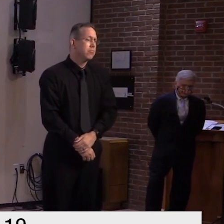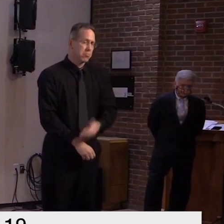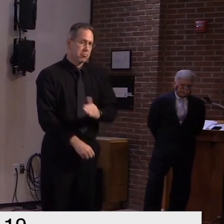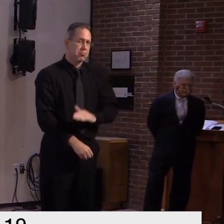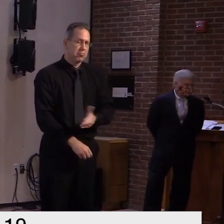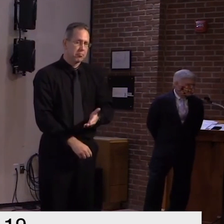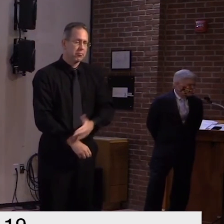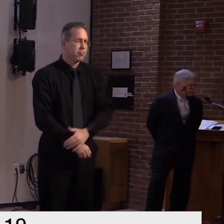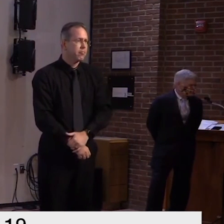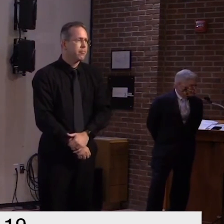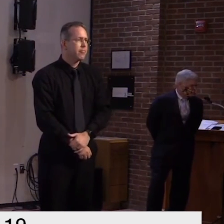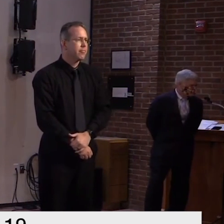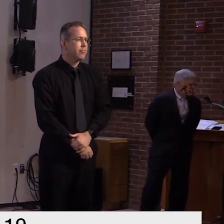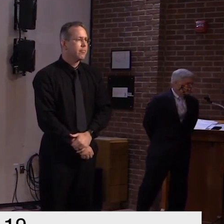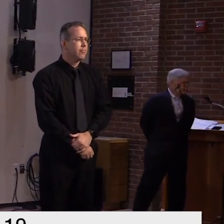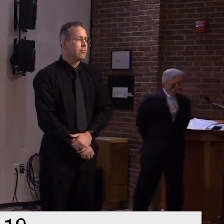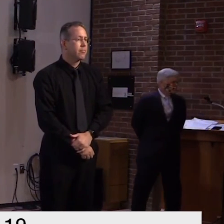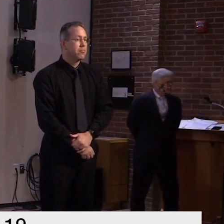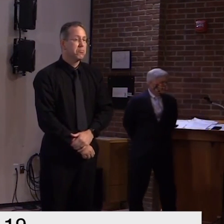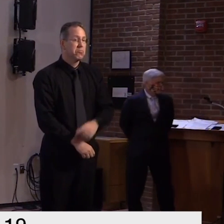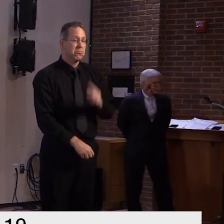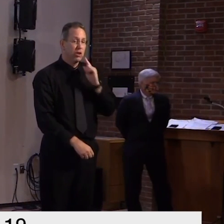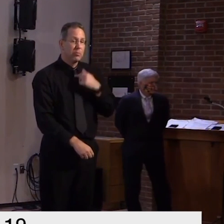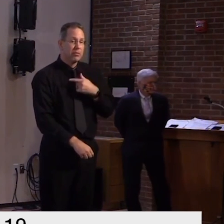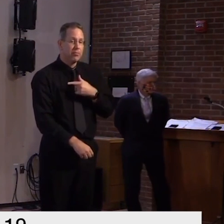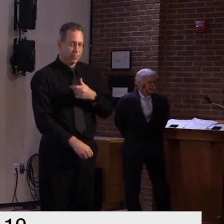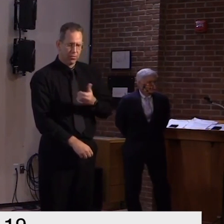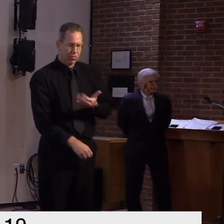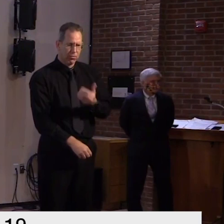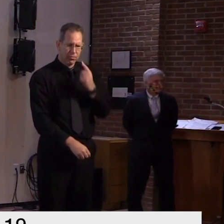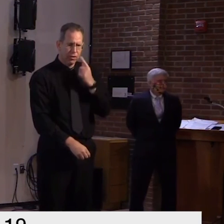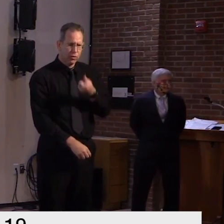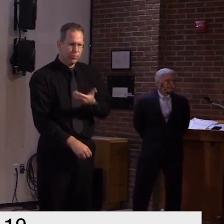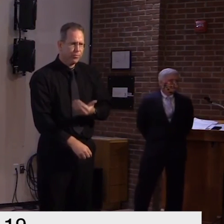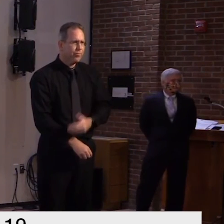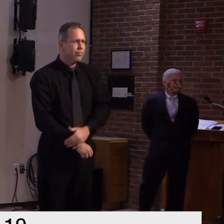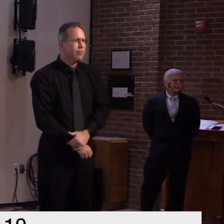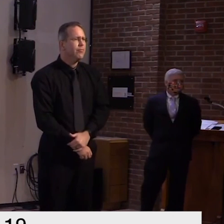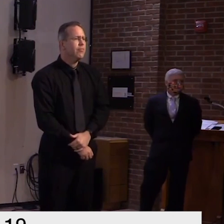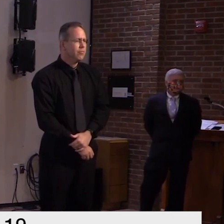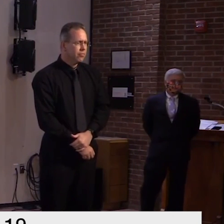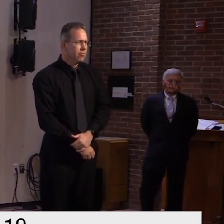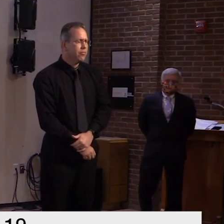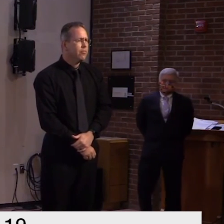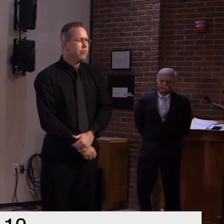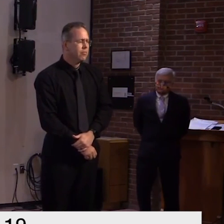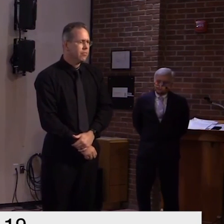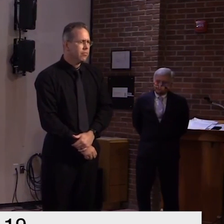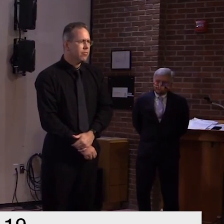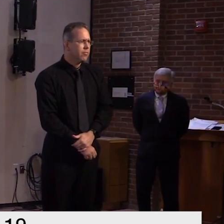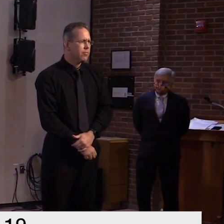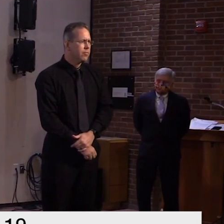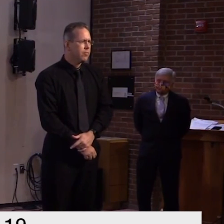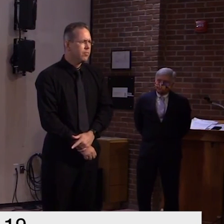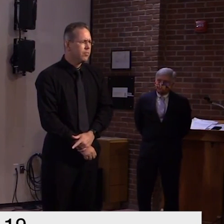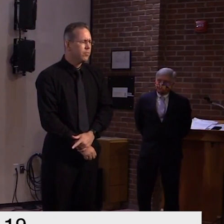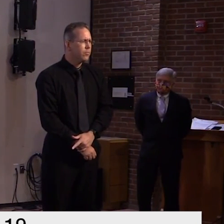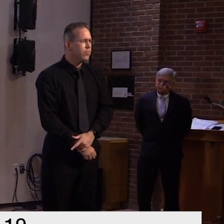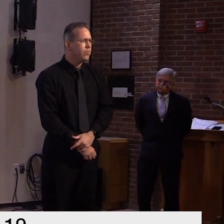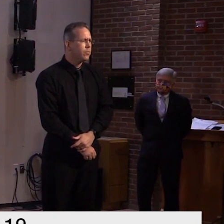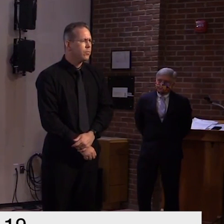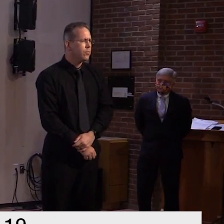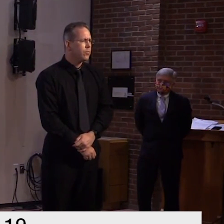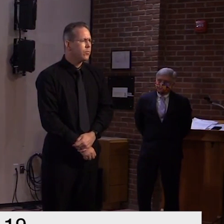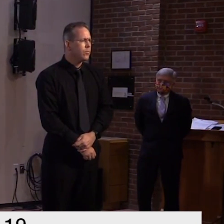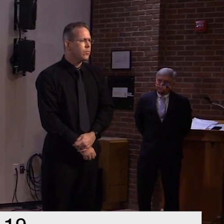hello can you hear me we can um thank you um open for the doctor and then the governor